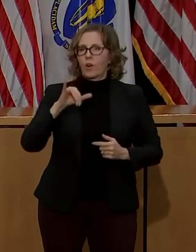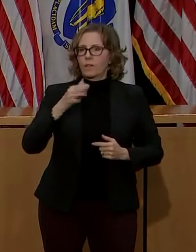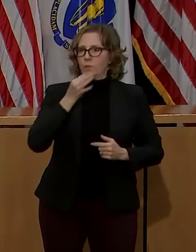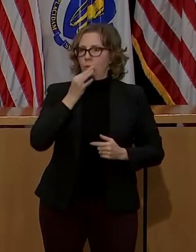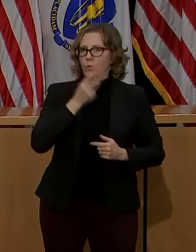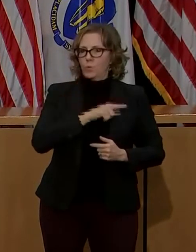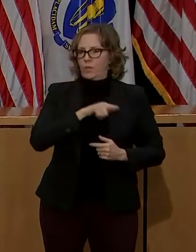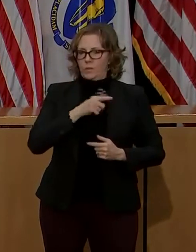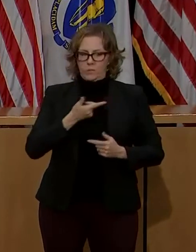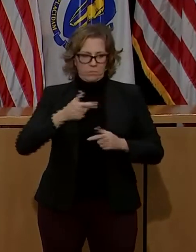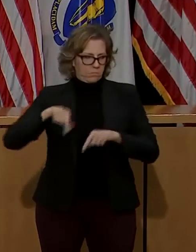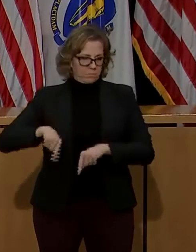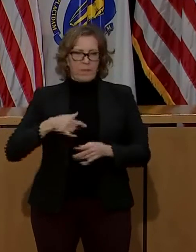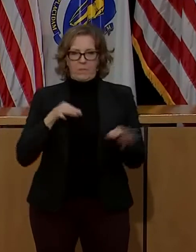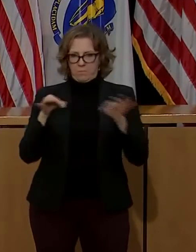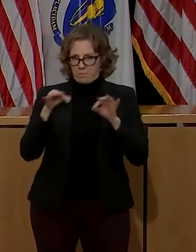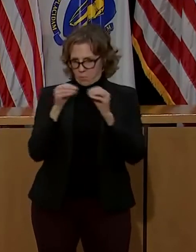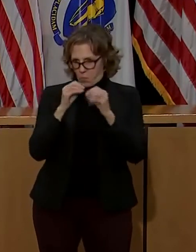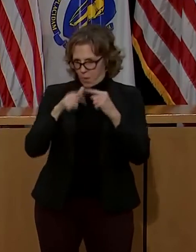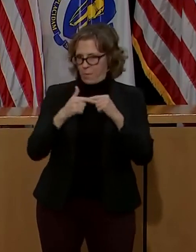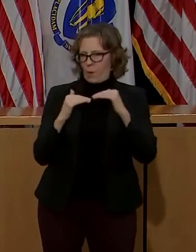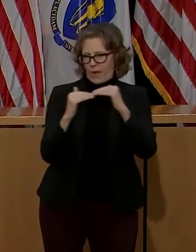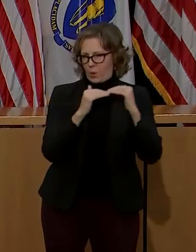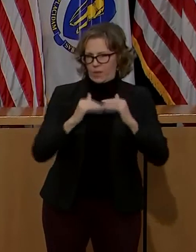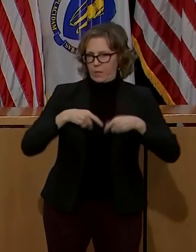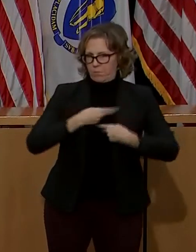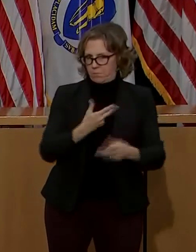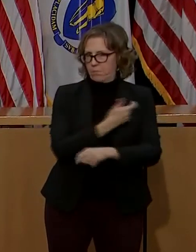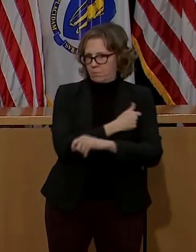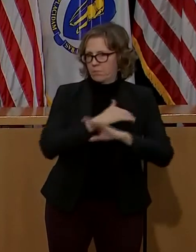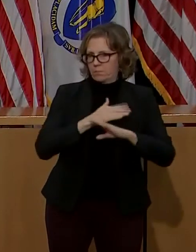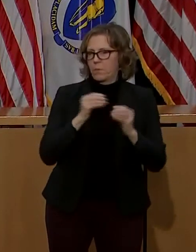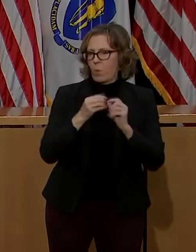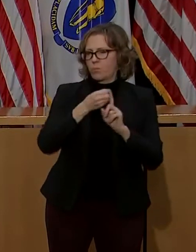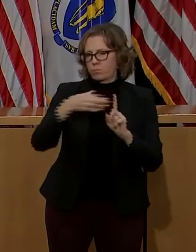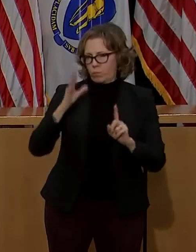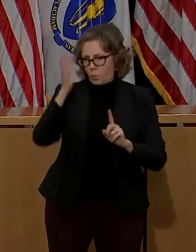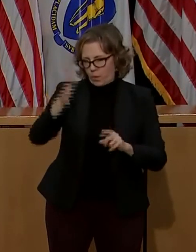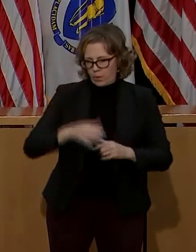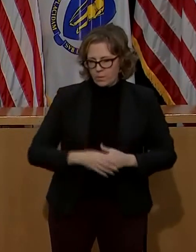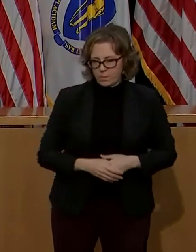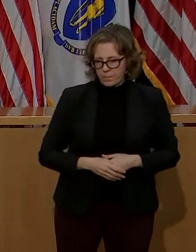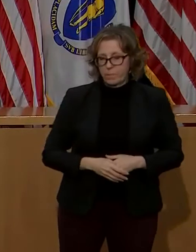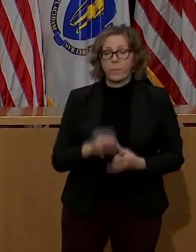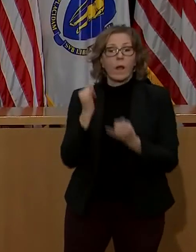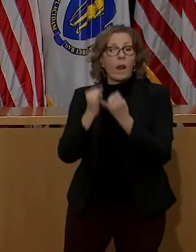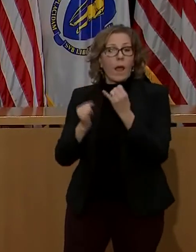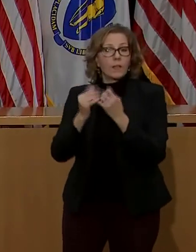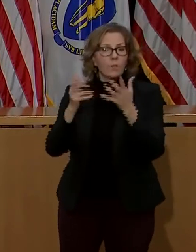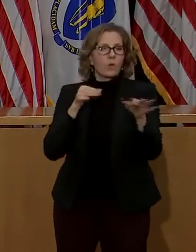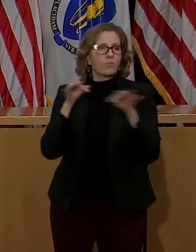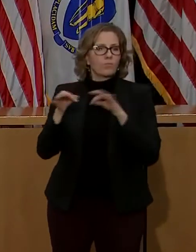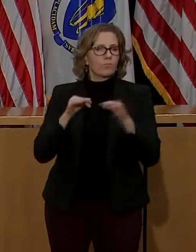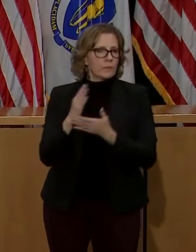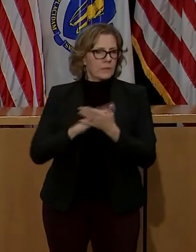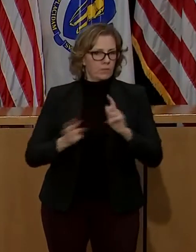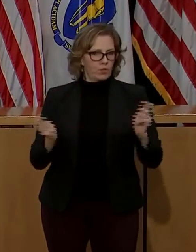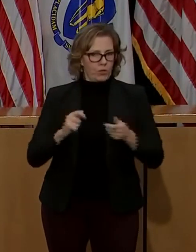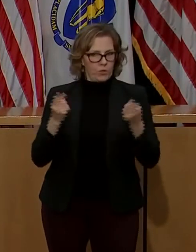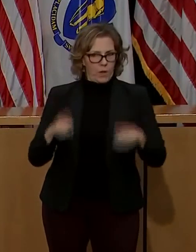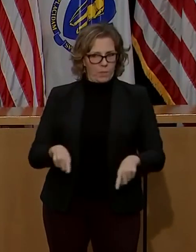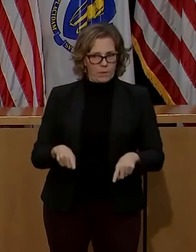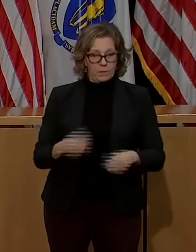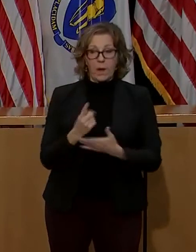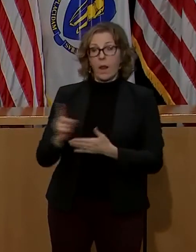shortly. And finally, some changes we've made. Last week, we made two important